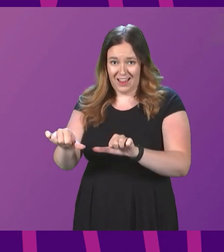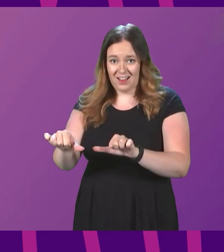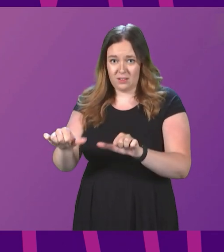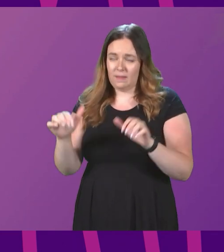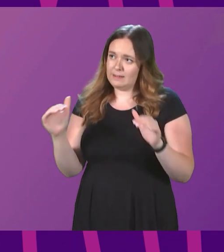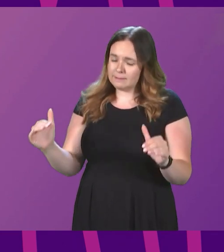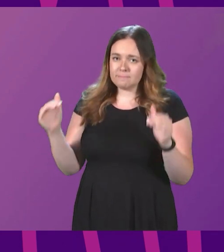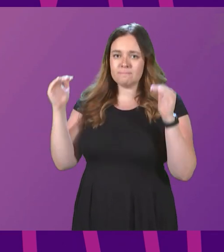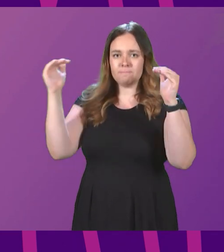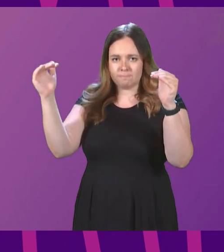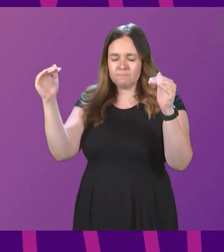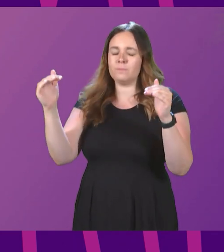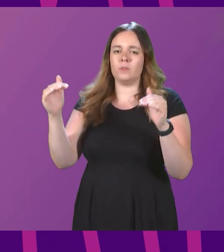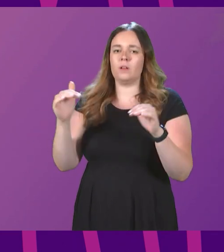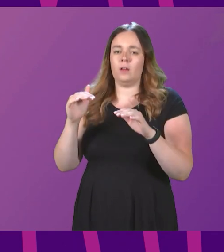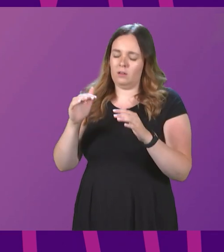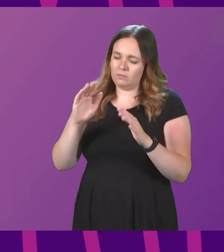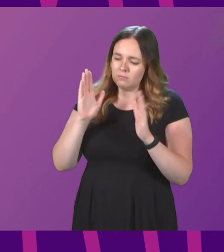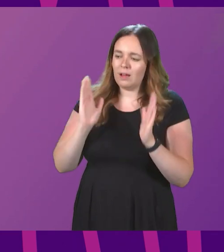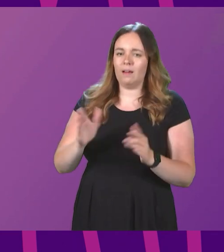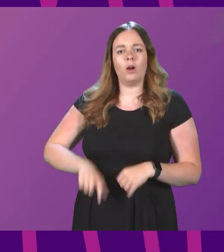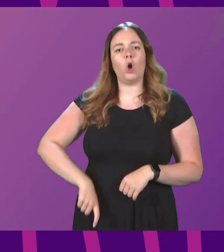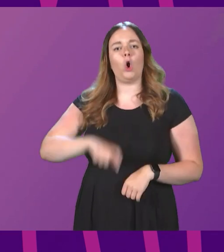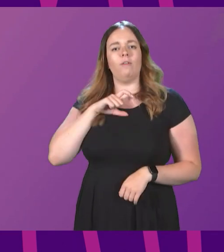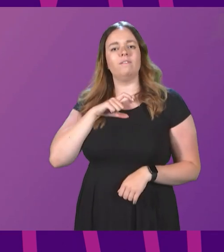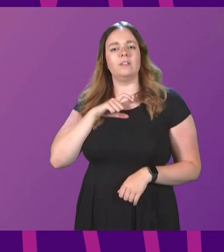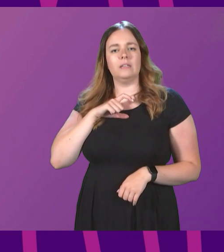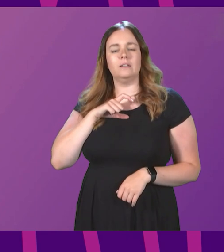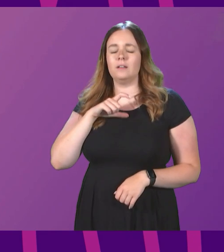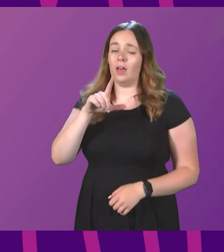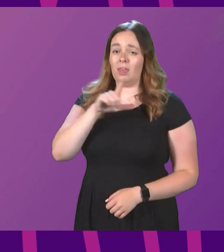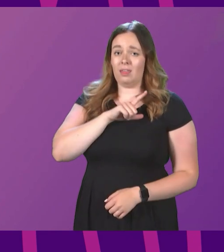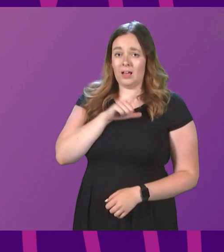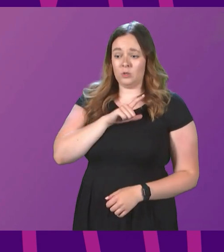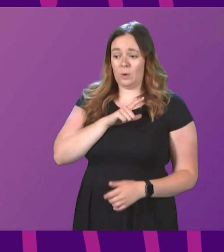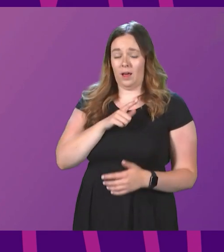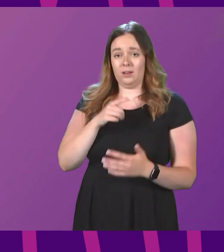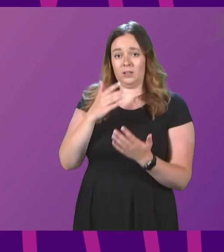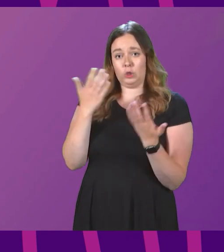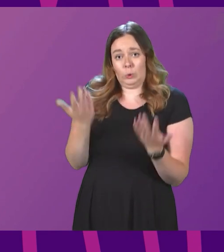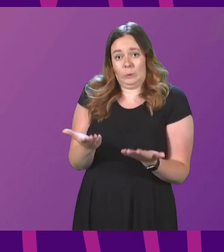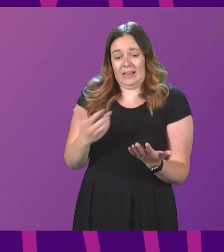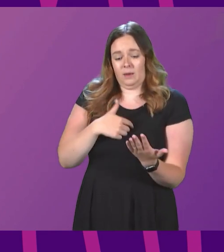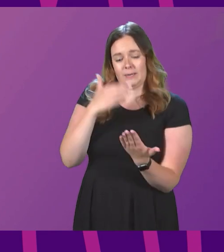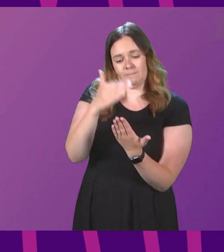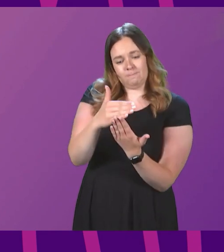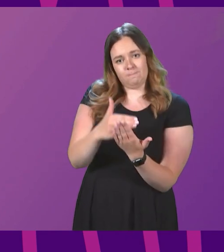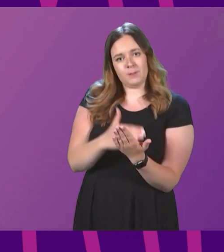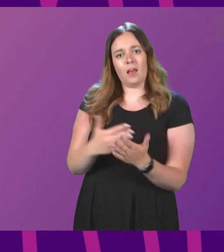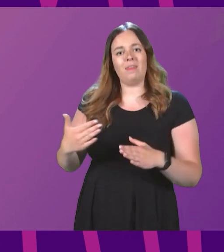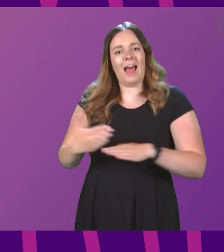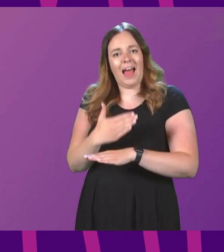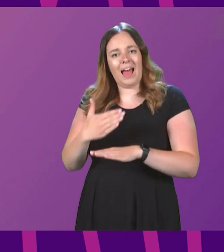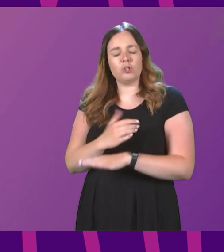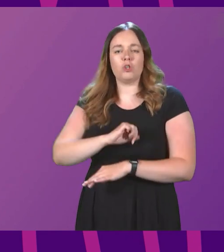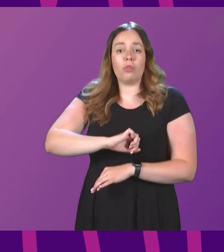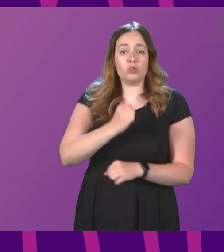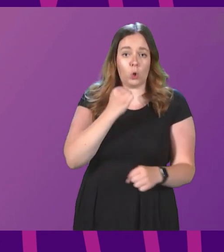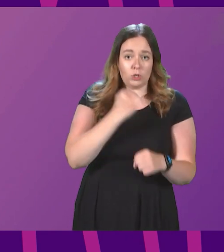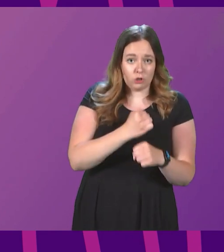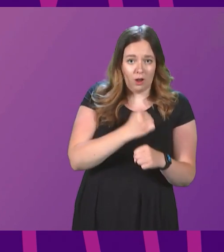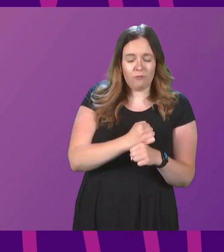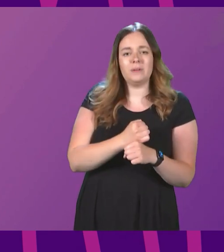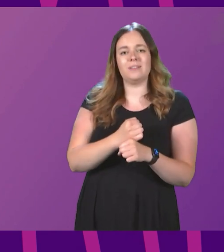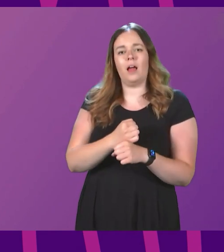reproach and commands confidence. That is why I am setting out today the actions the Scottish Government and